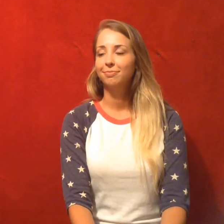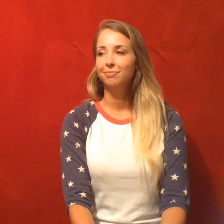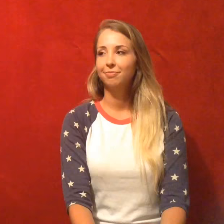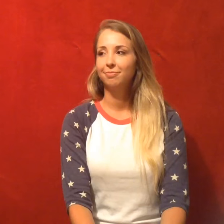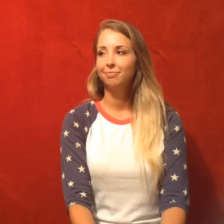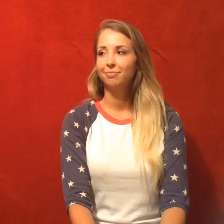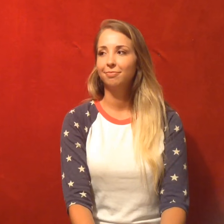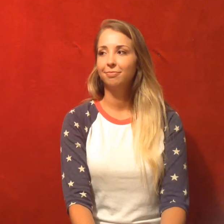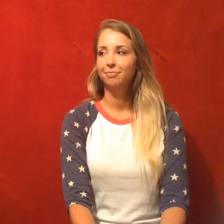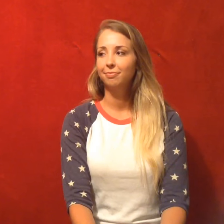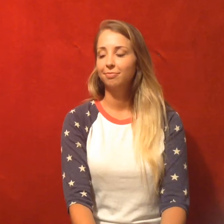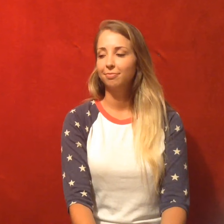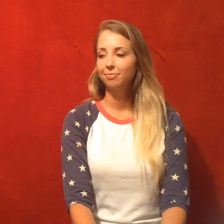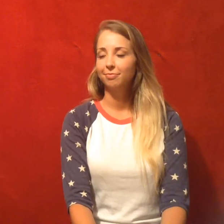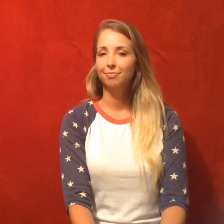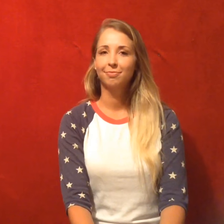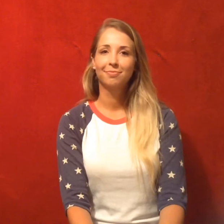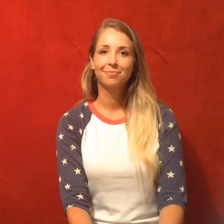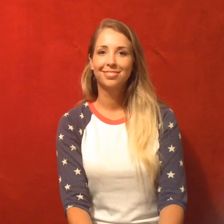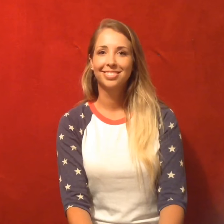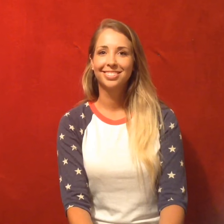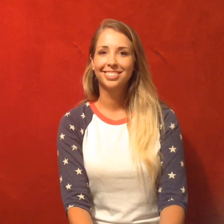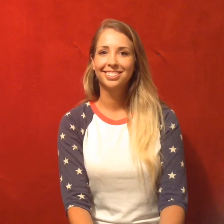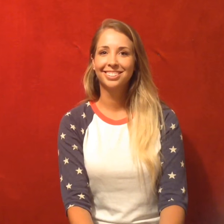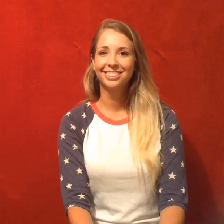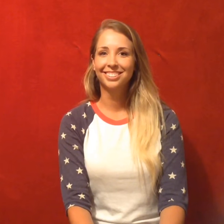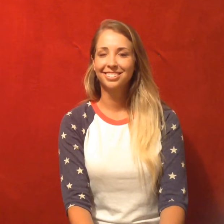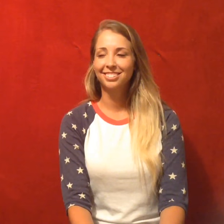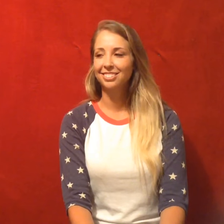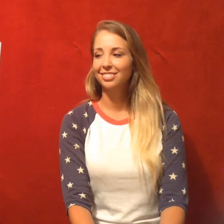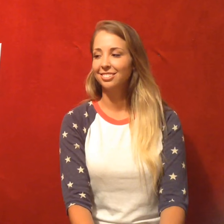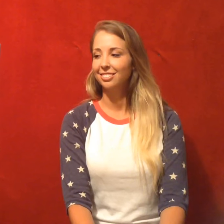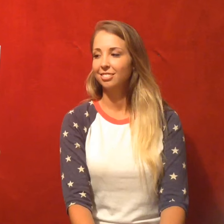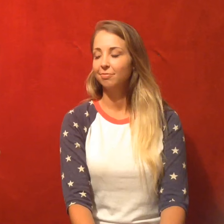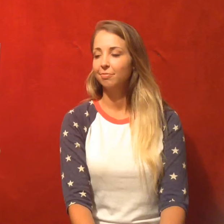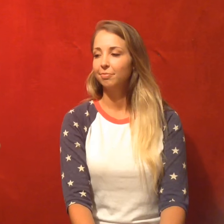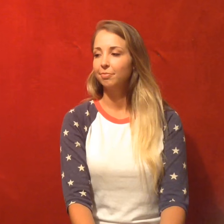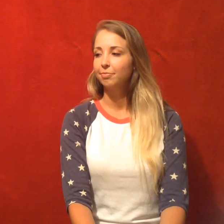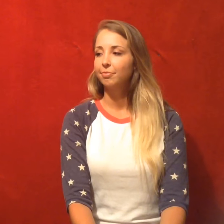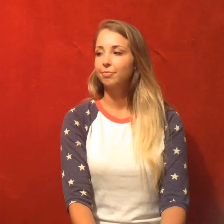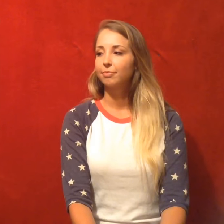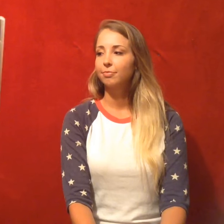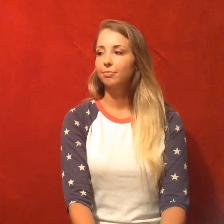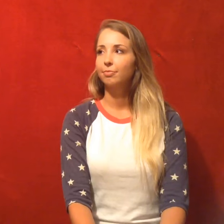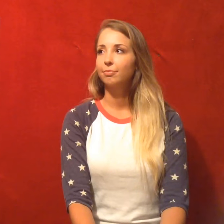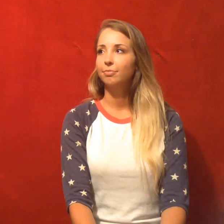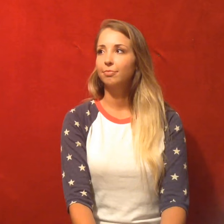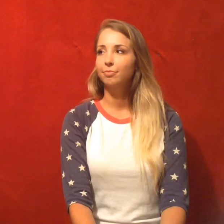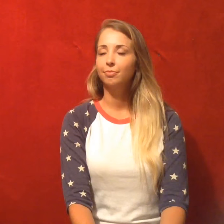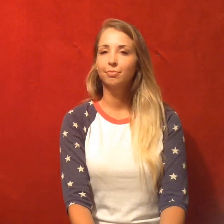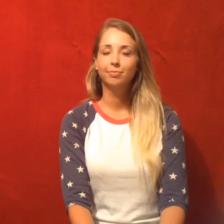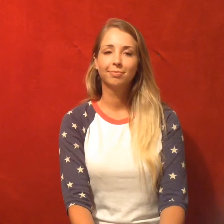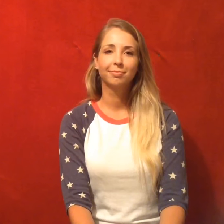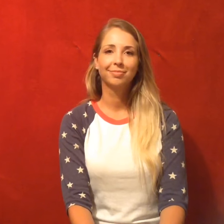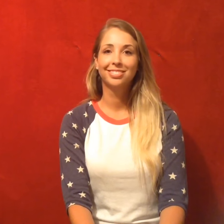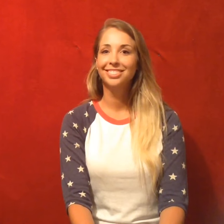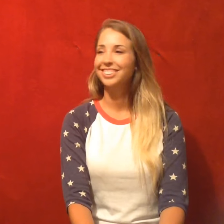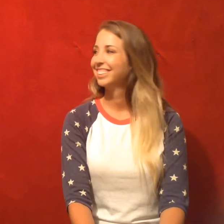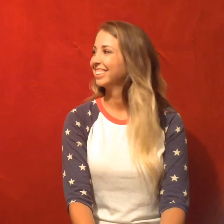this book. So this is just fantastic. I'm so excited to have this book. This is what made me want to do this video. So awesome.